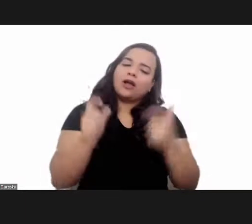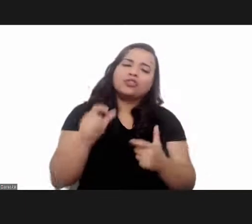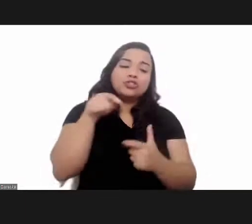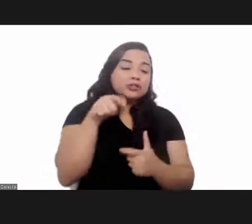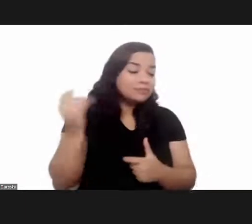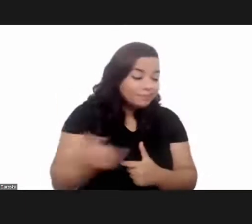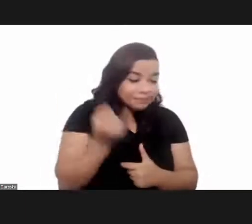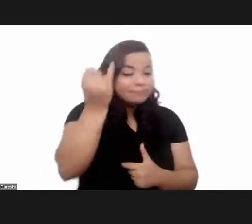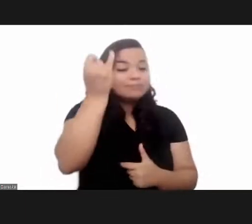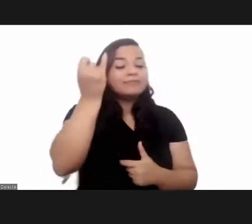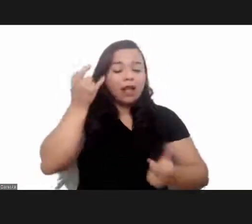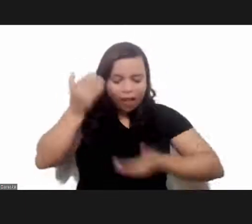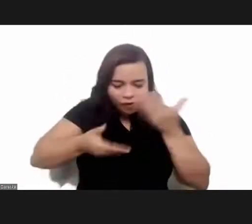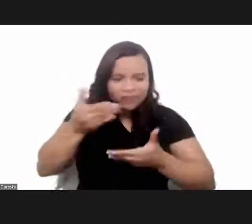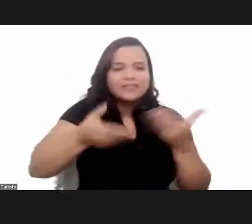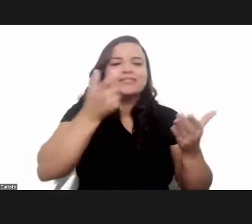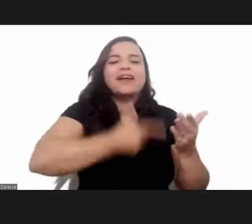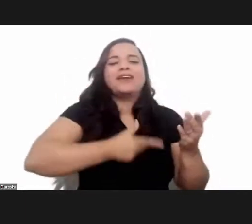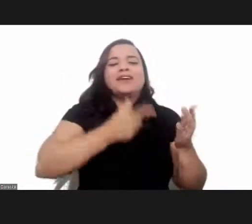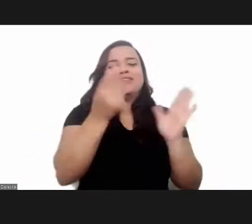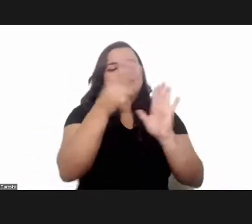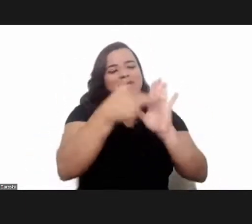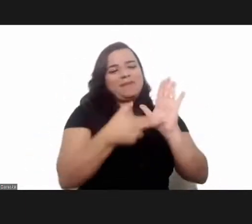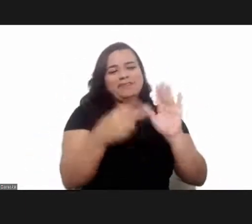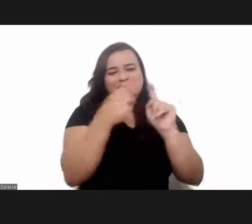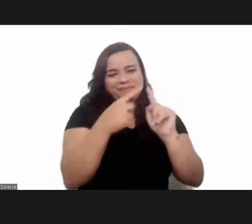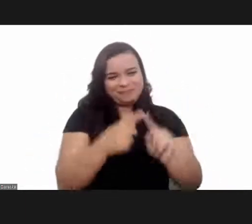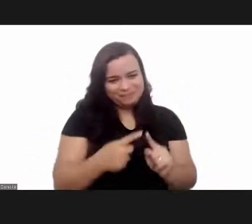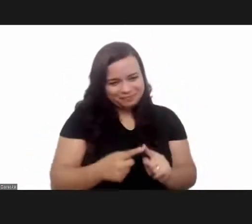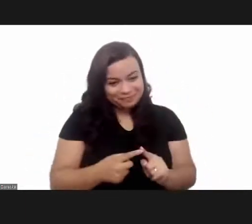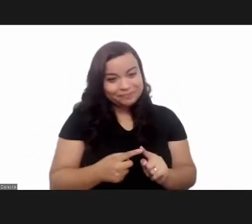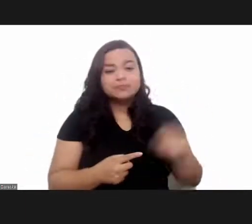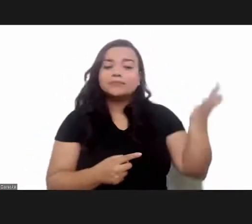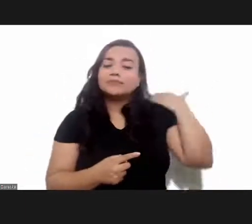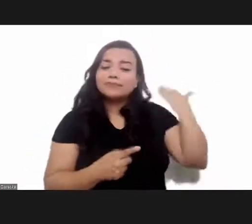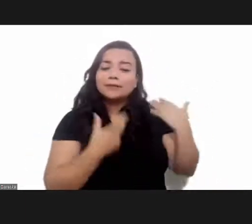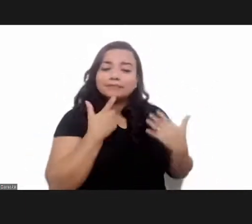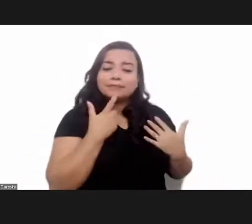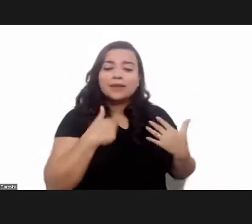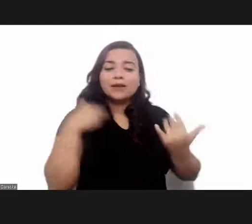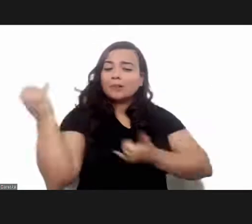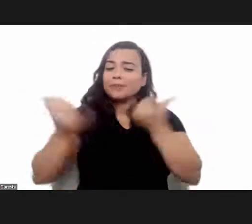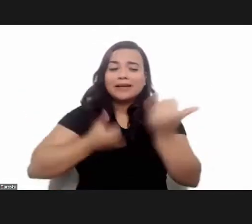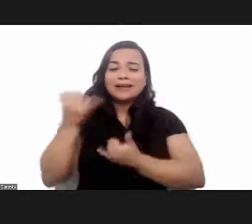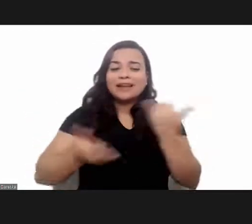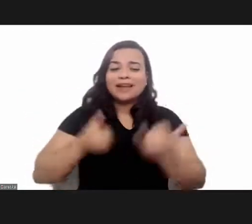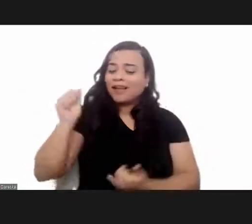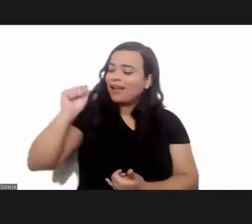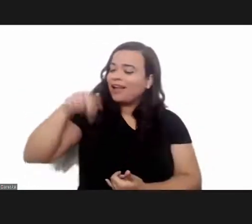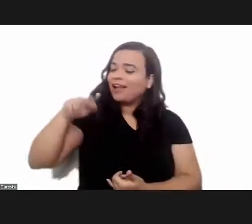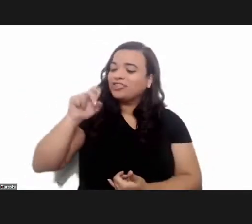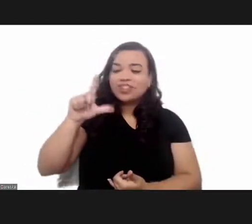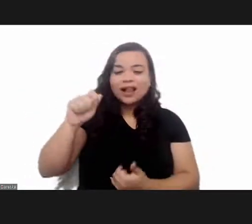progress in the roadmap that was established at that time. A few days ago, I was joking with Angela and Savino explaining